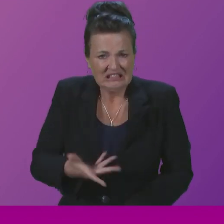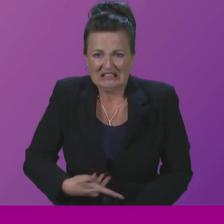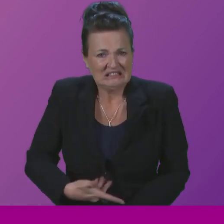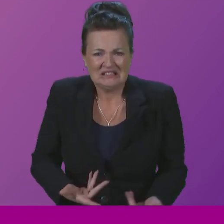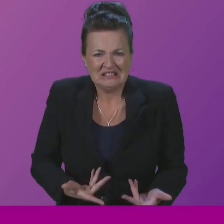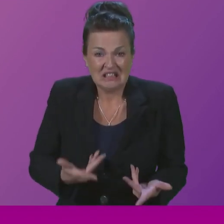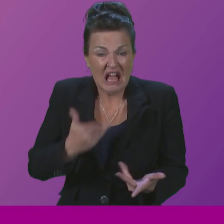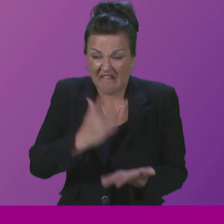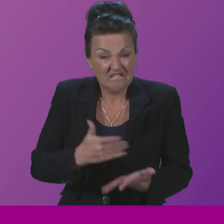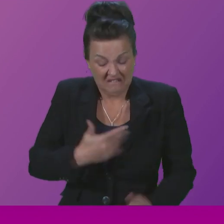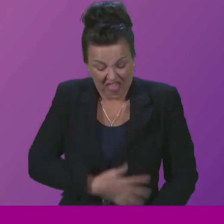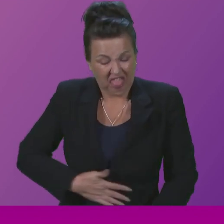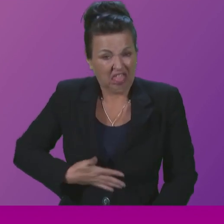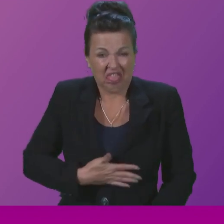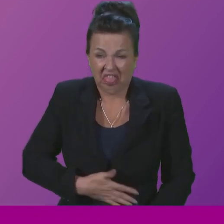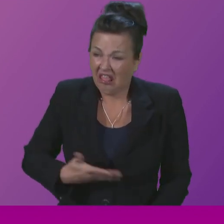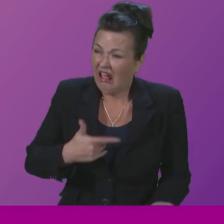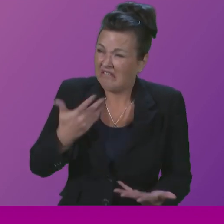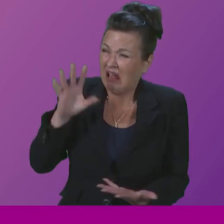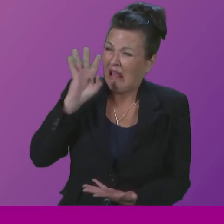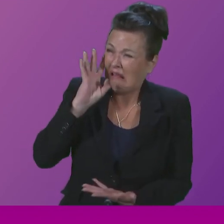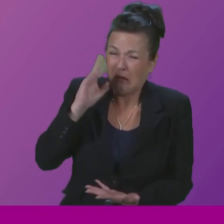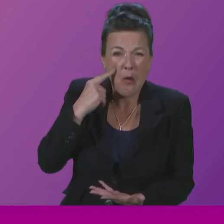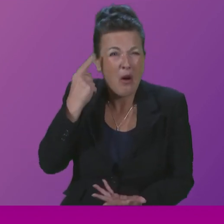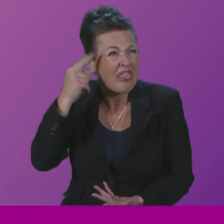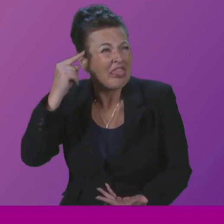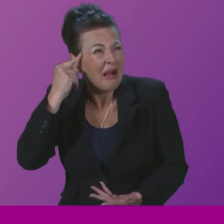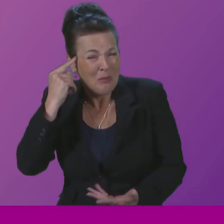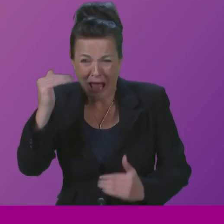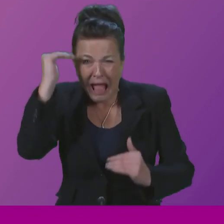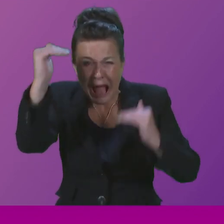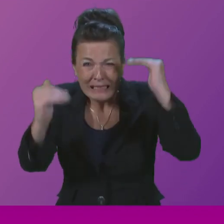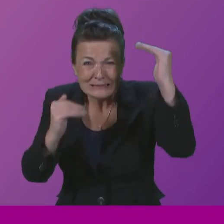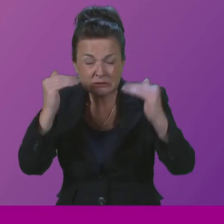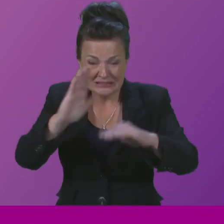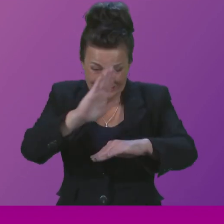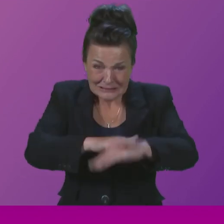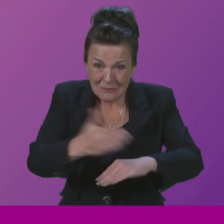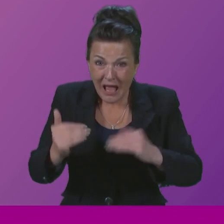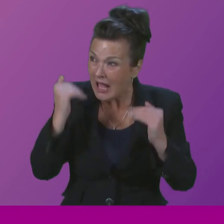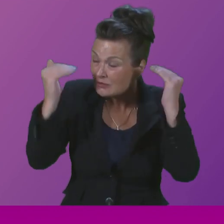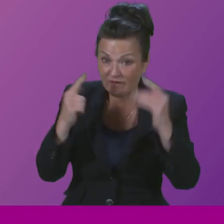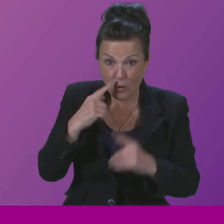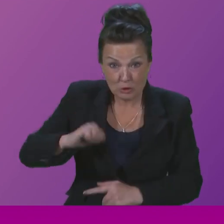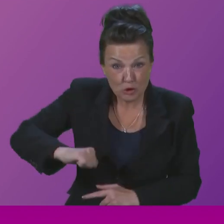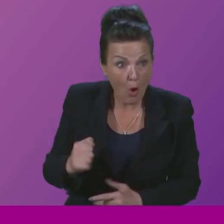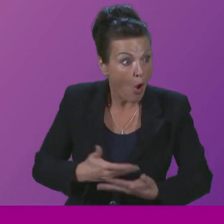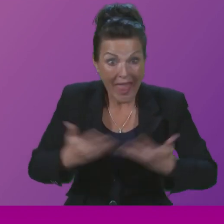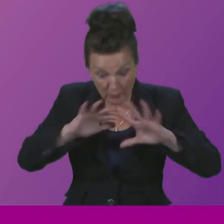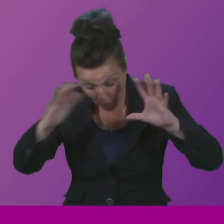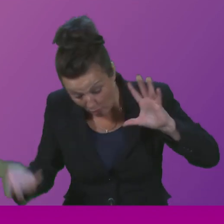nothing that turns my stomach more than the idea of adults, whether they're from Scotland or anywhere else in the world,